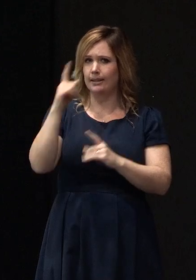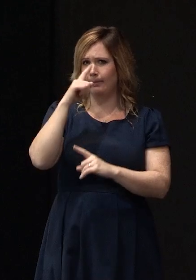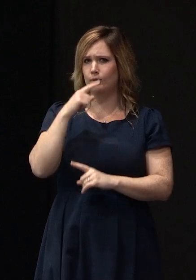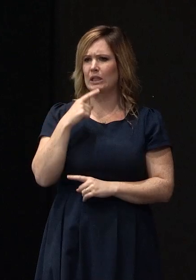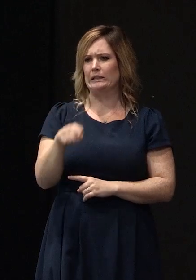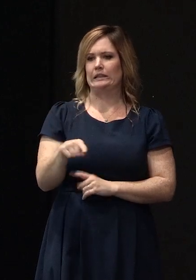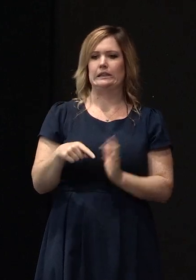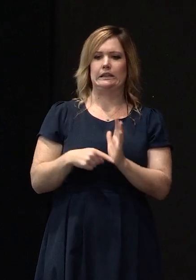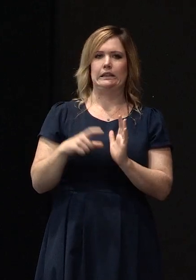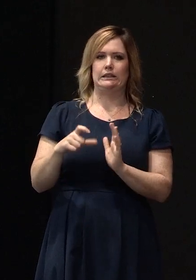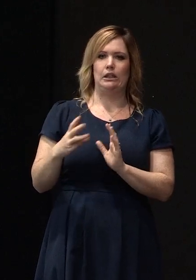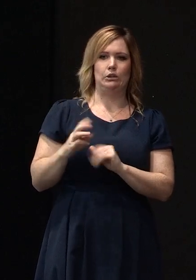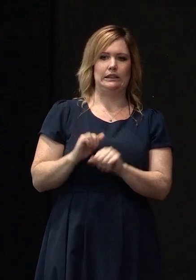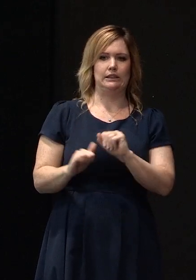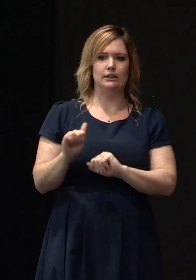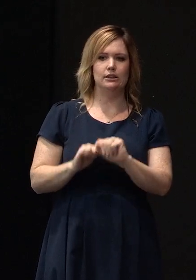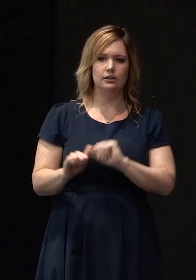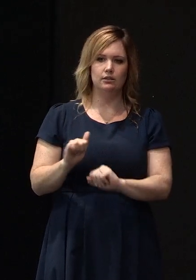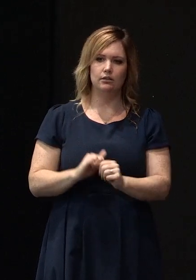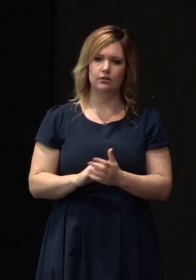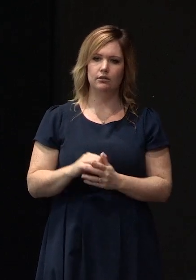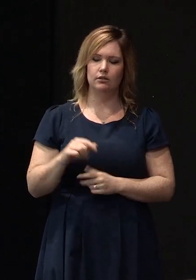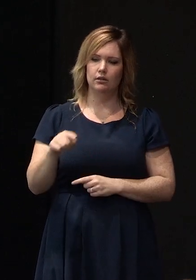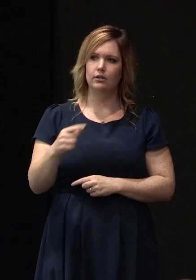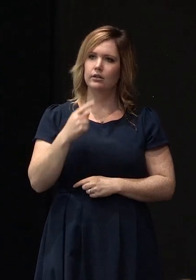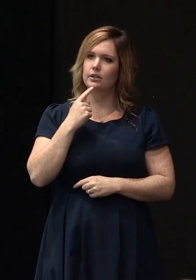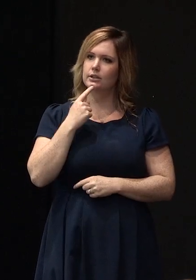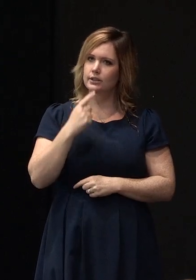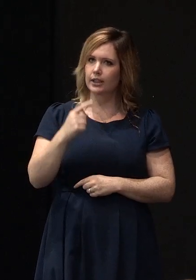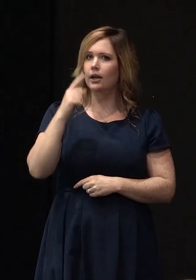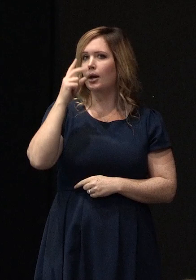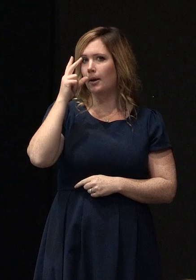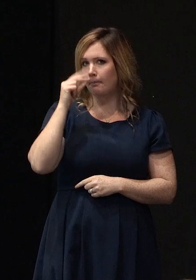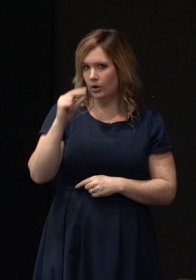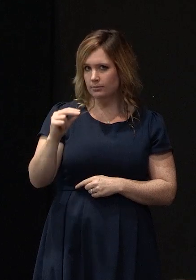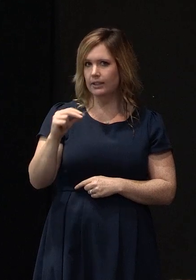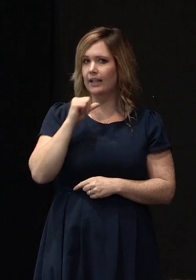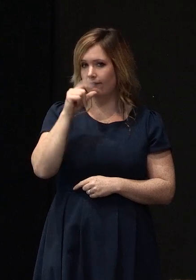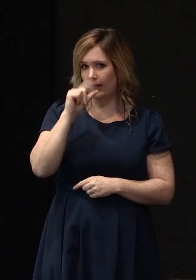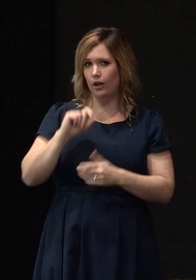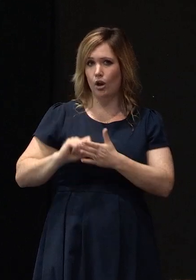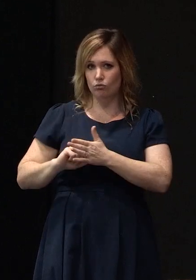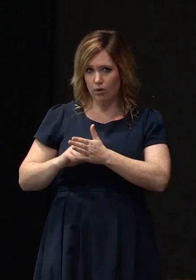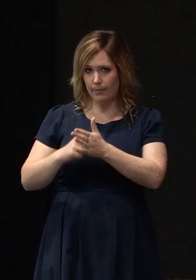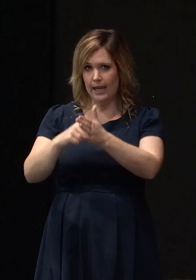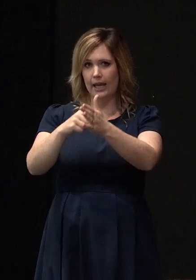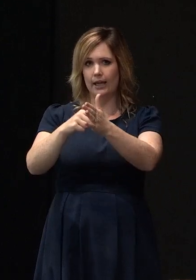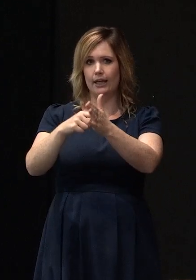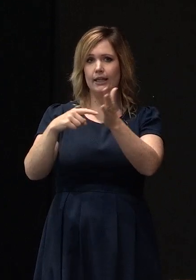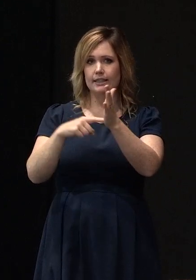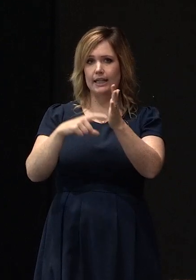TC3 zone no stay clear of that but they're saying that possibly if repairs and everything else are done the